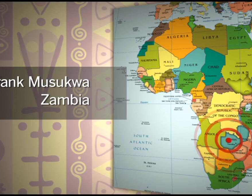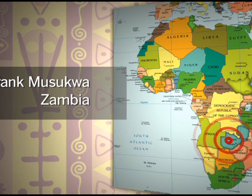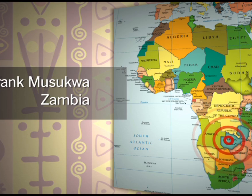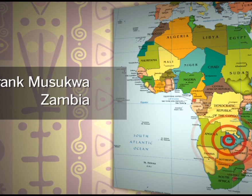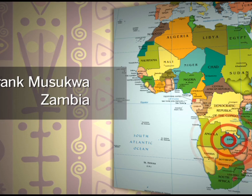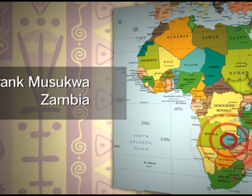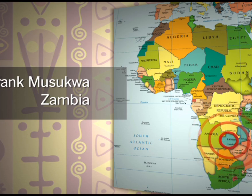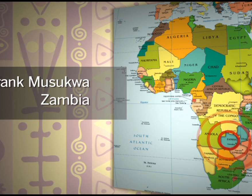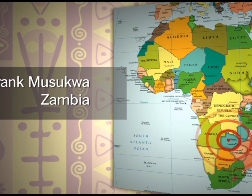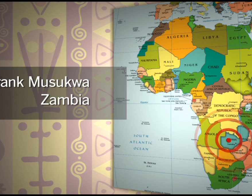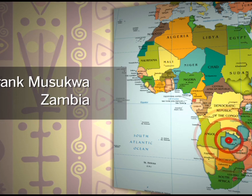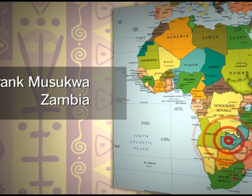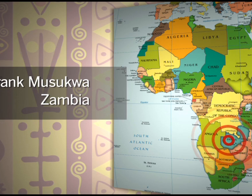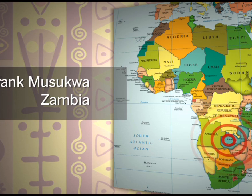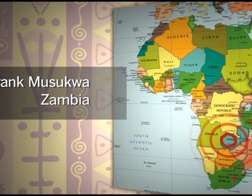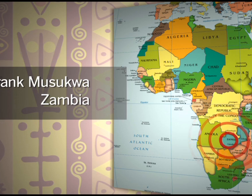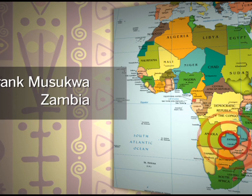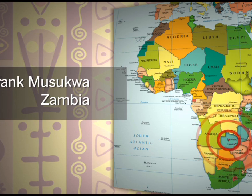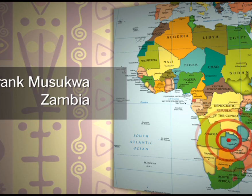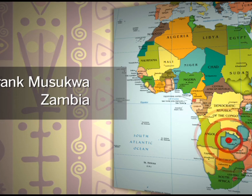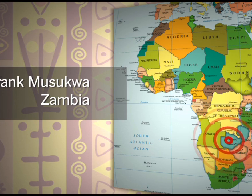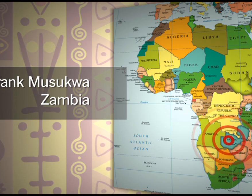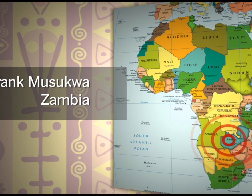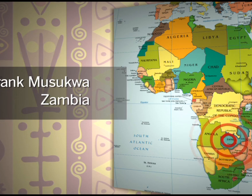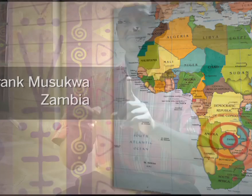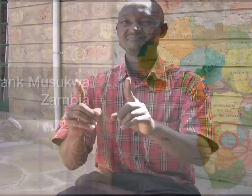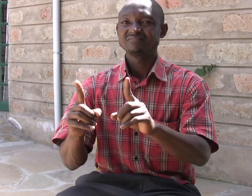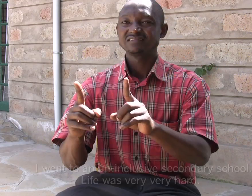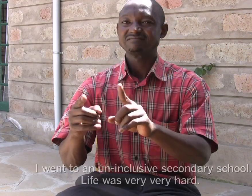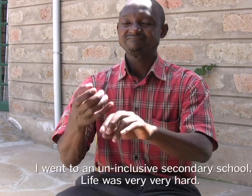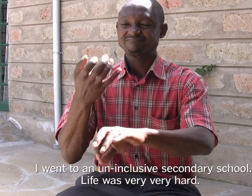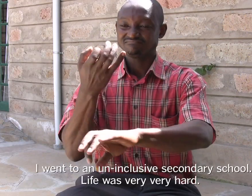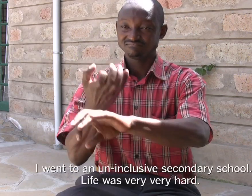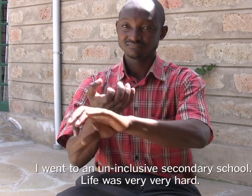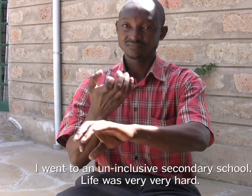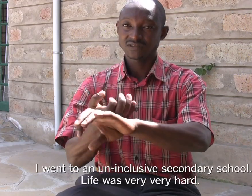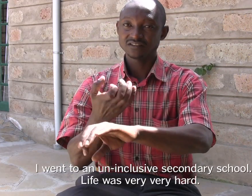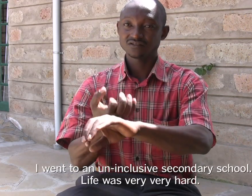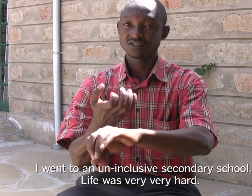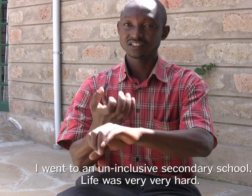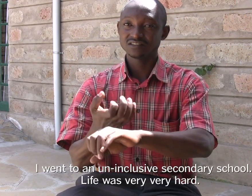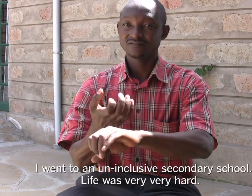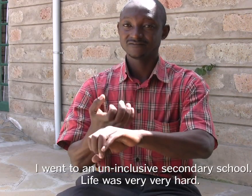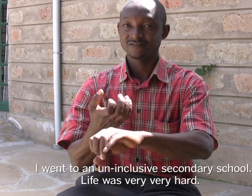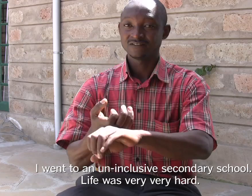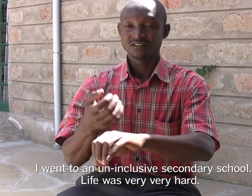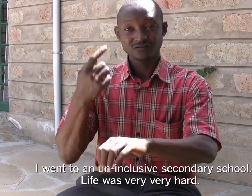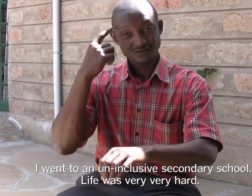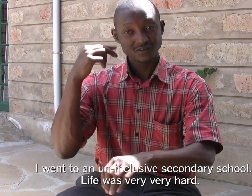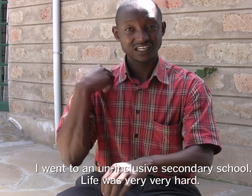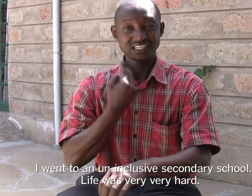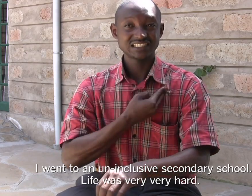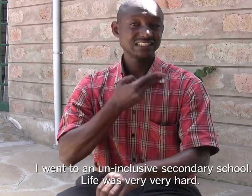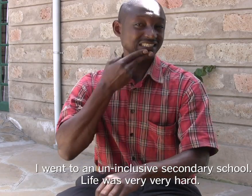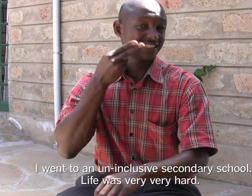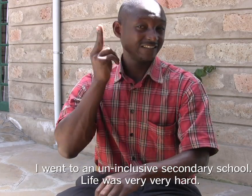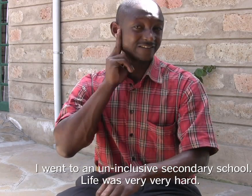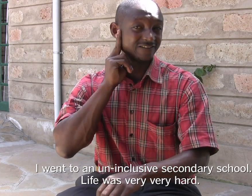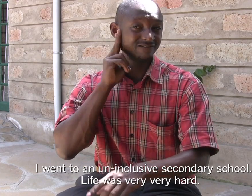I went to an inclusive secondary school. Life was very, very hard